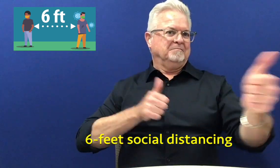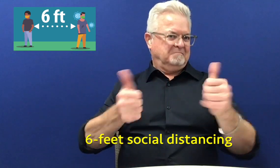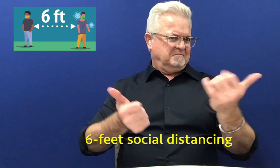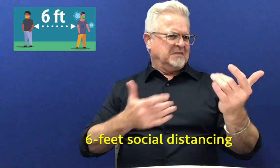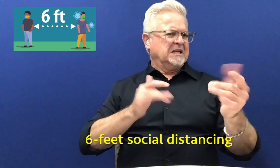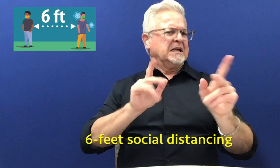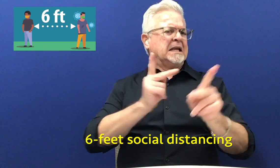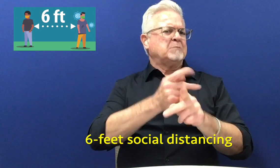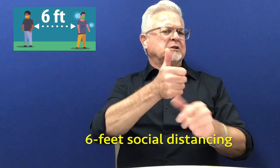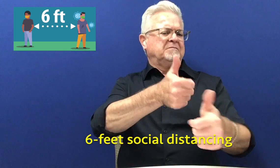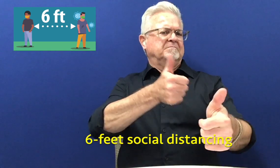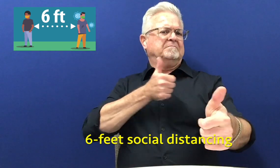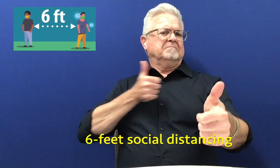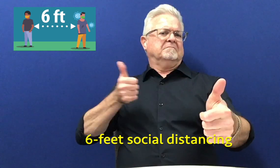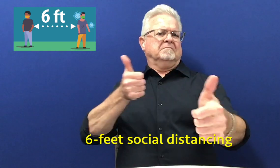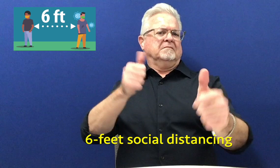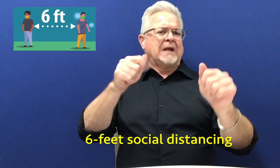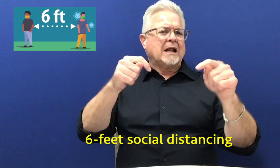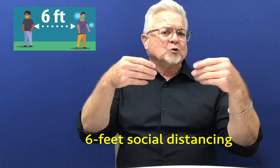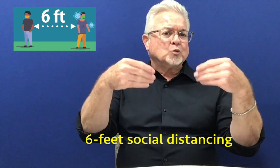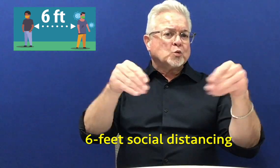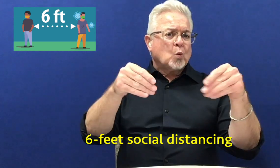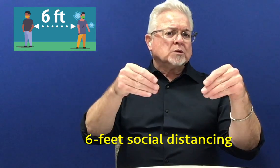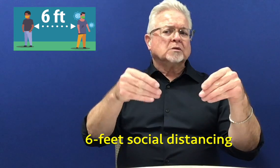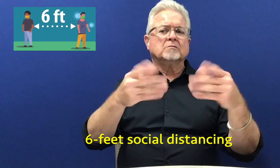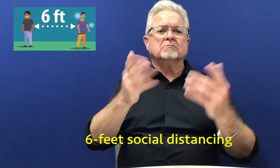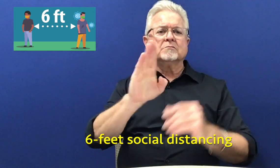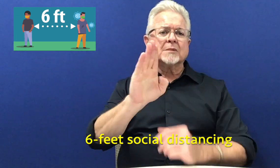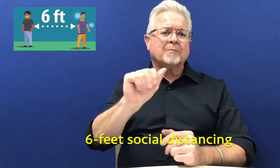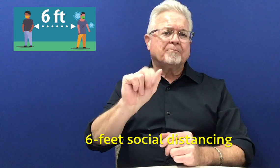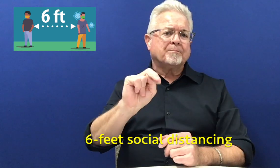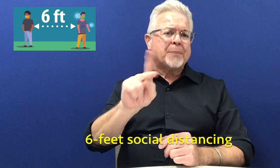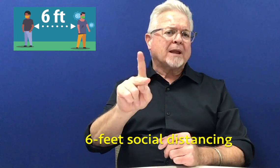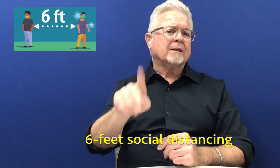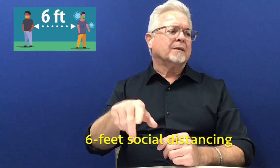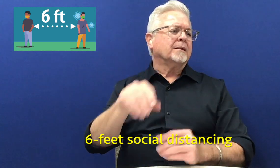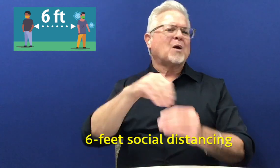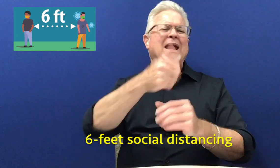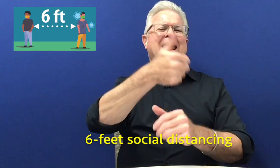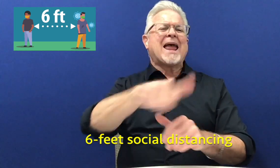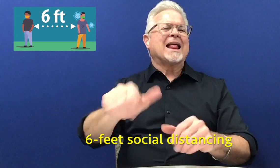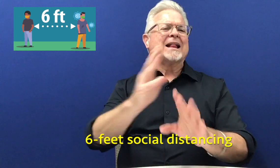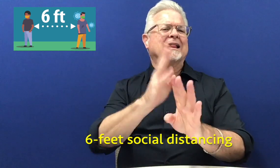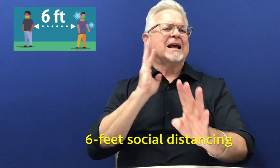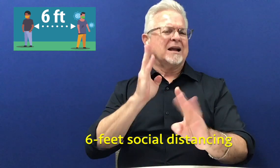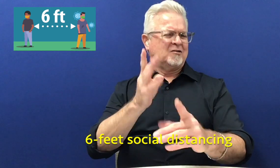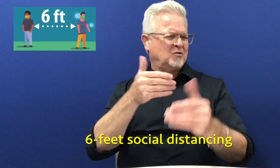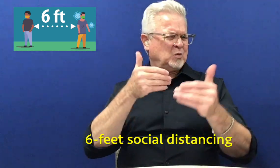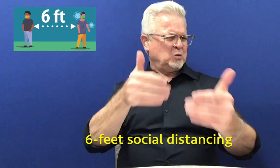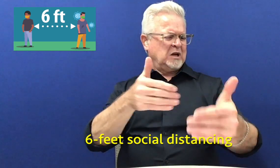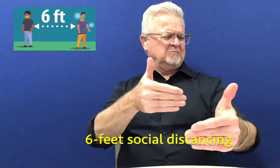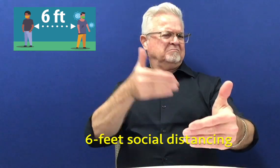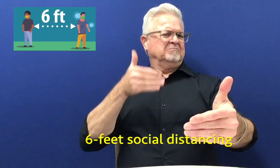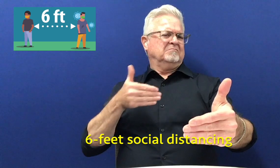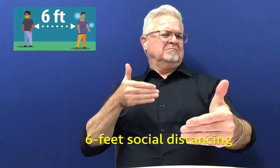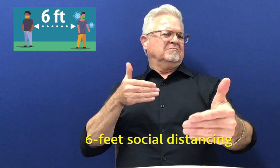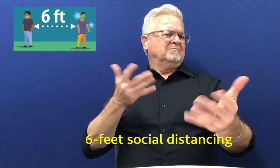And that's a good distance to keep from people. Whether you're in the store or at the bank or waiting in line,